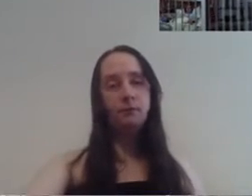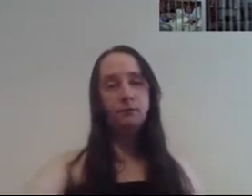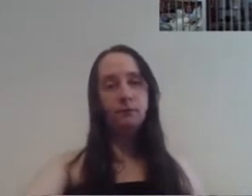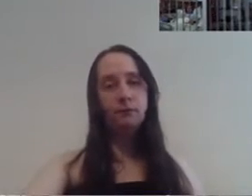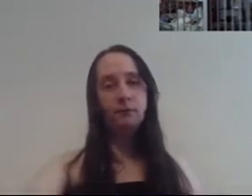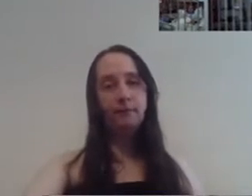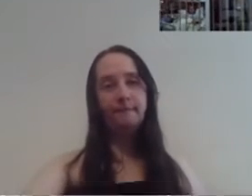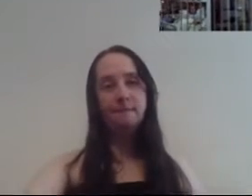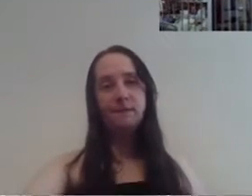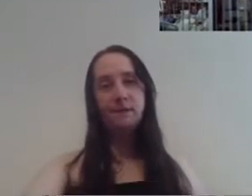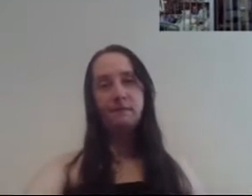what did the doctor say